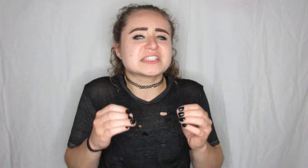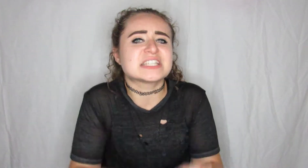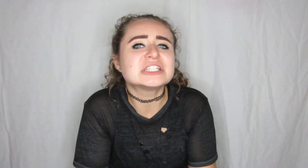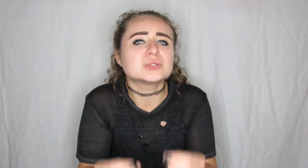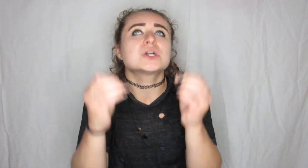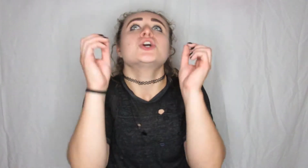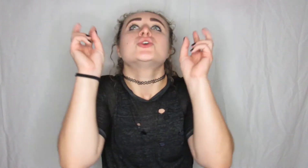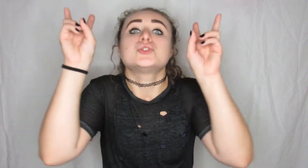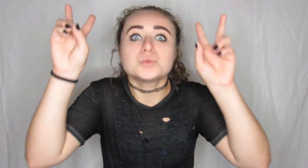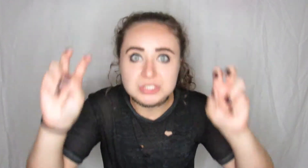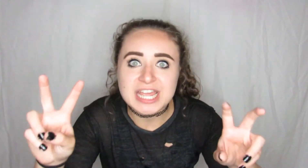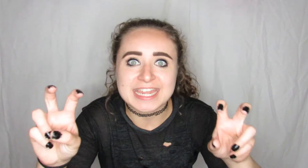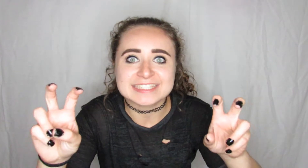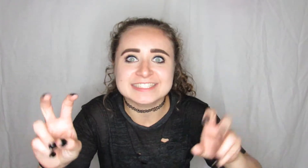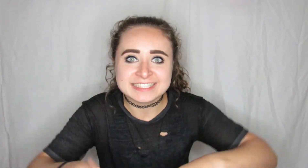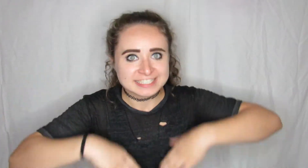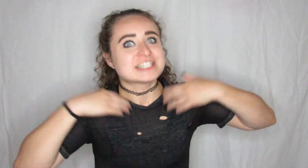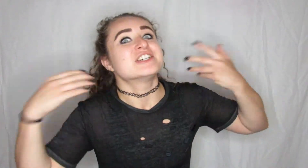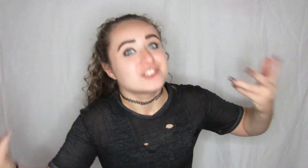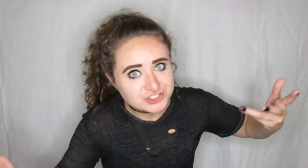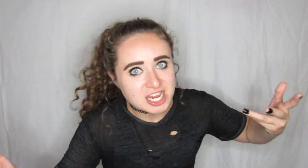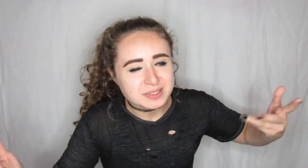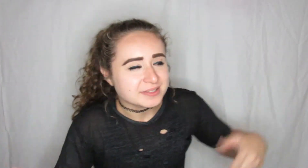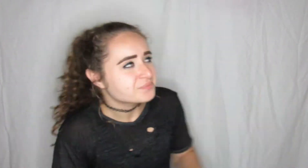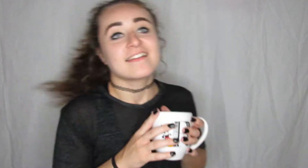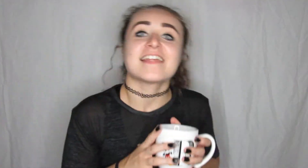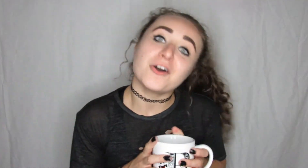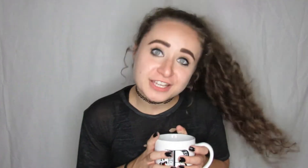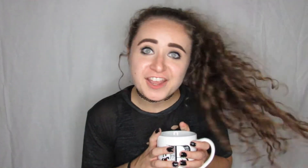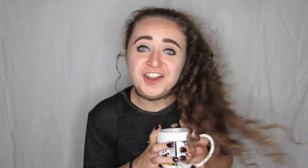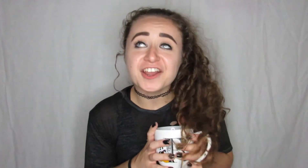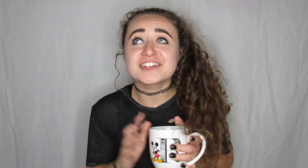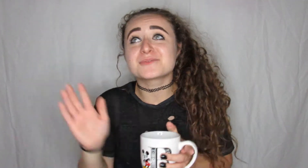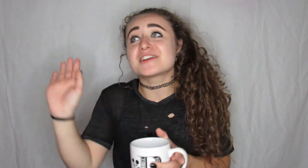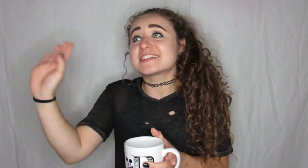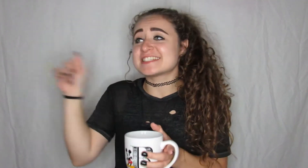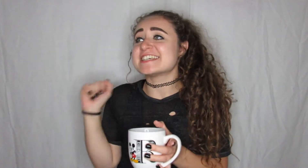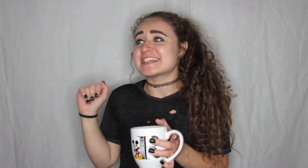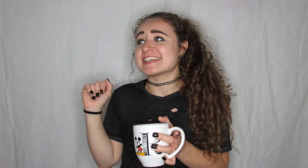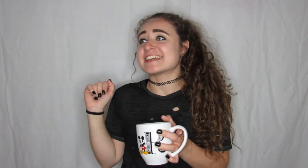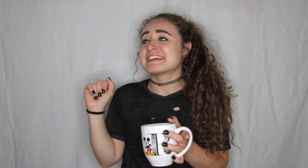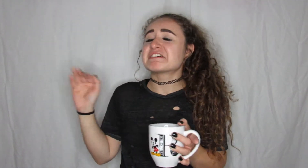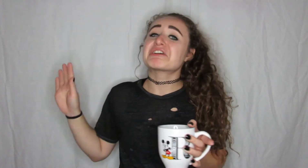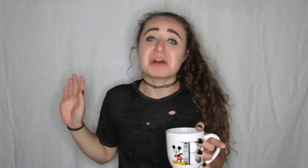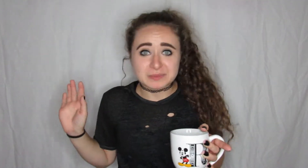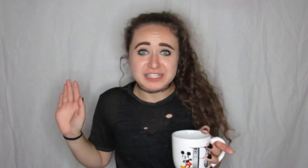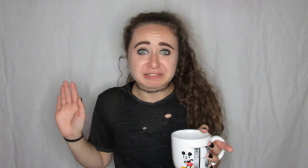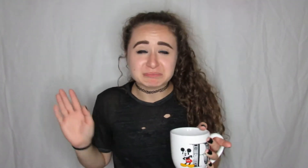continued to date Jamie now here is where the tea comes in